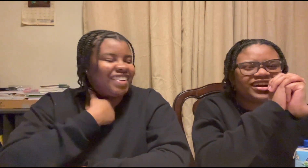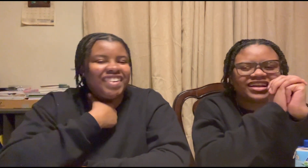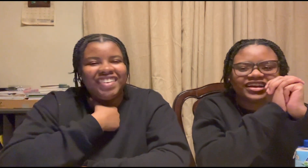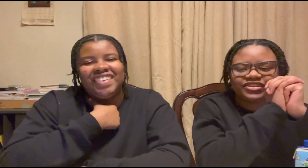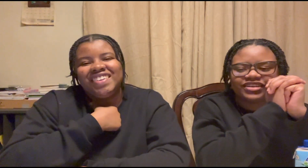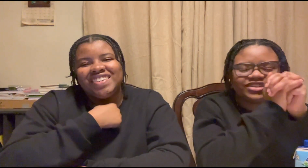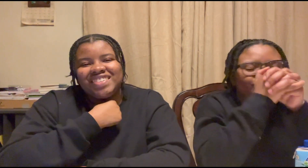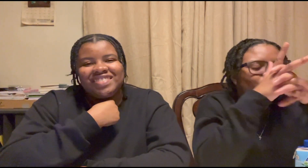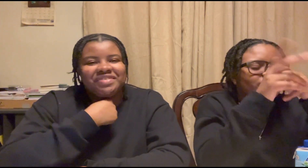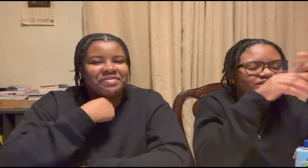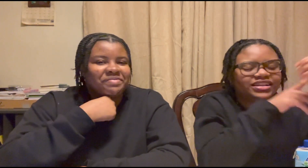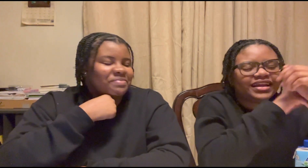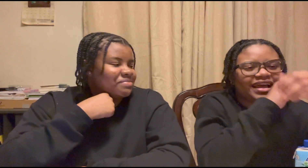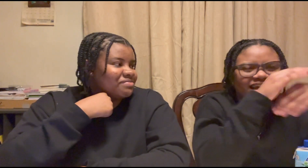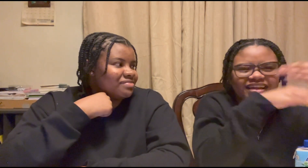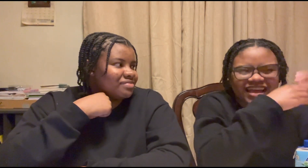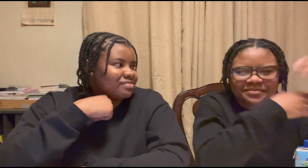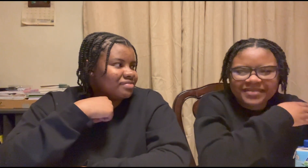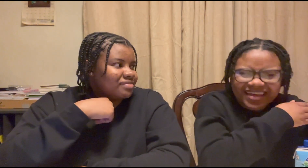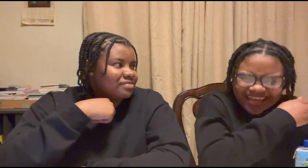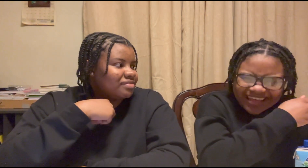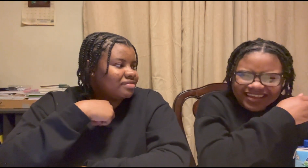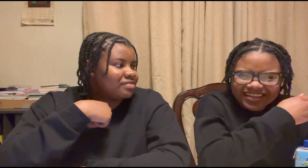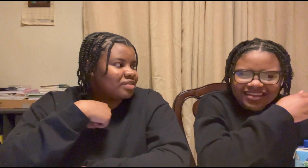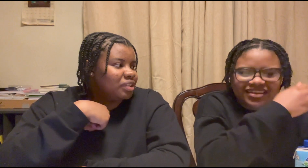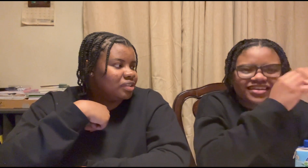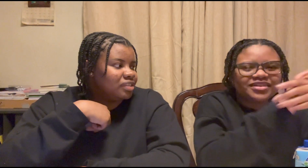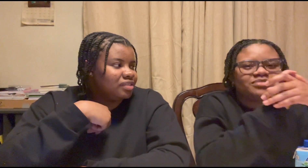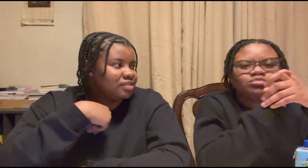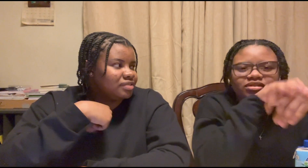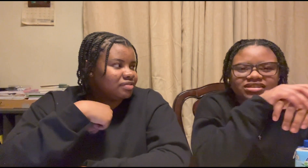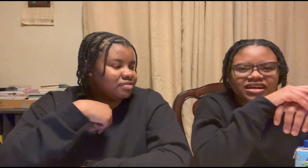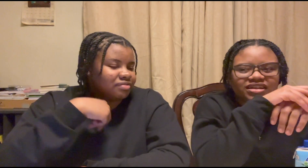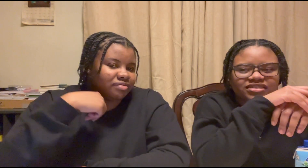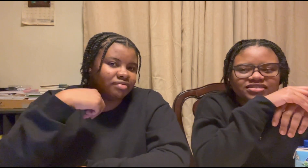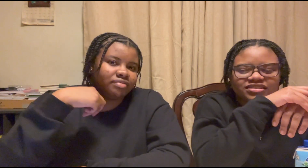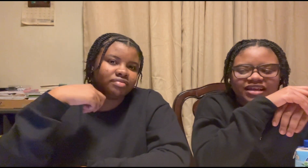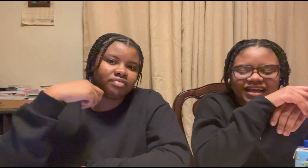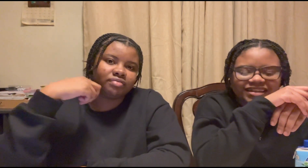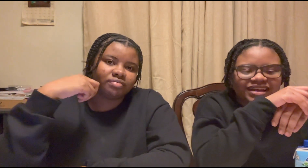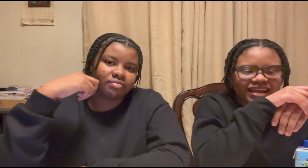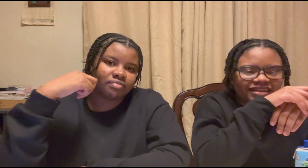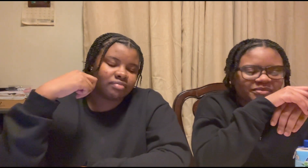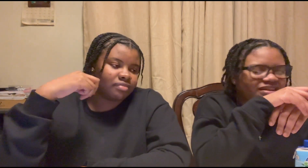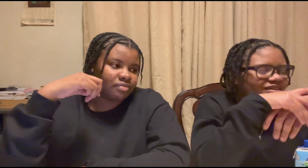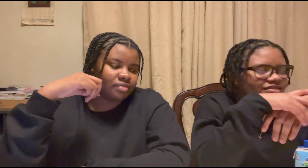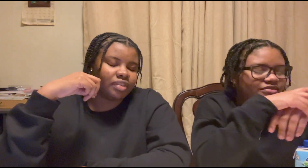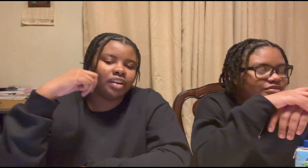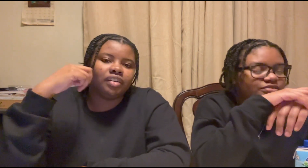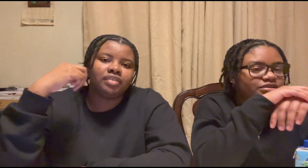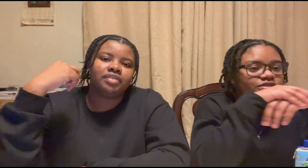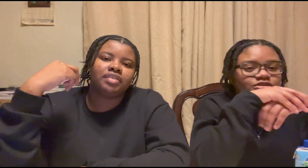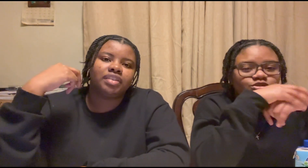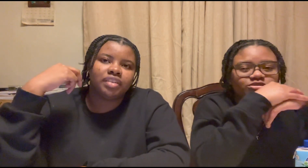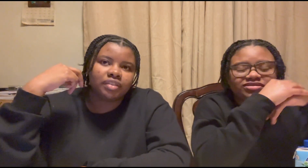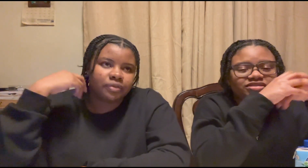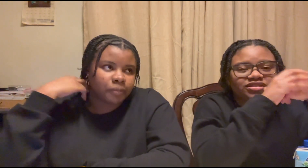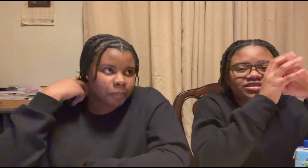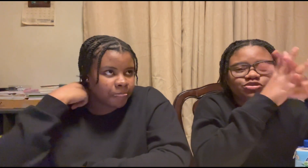like i thought you were gonna say like lma but like lma we didn't just say i need to